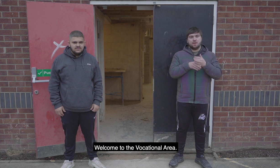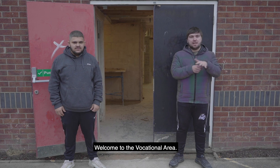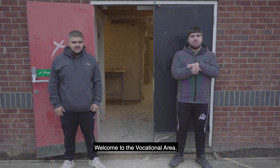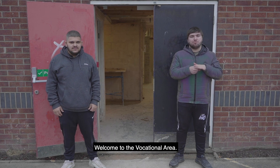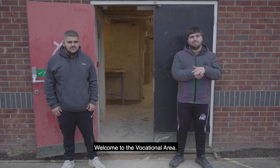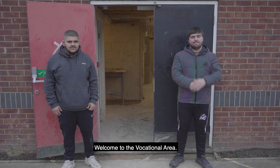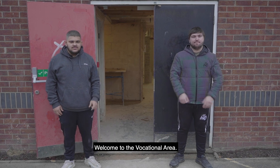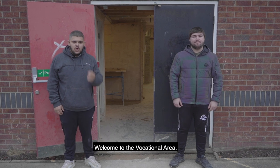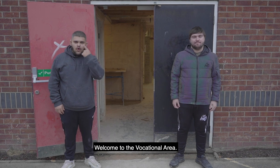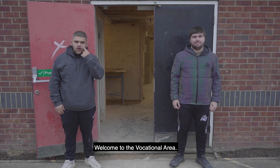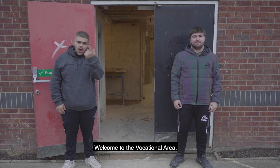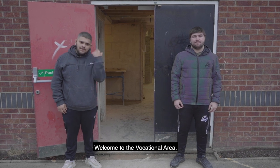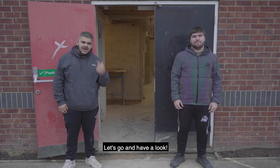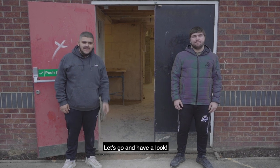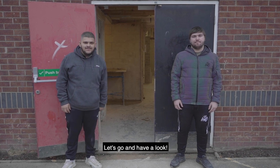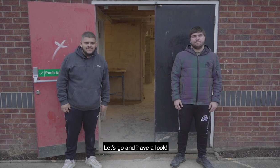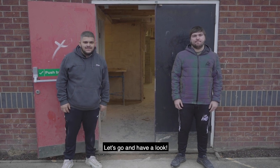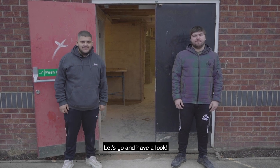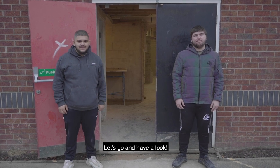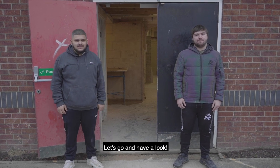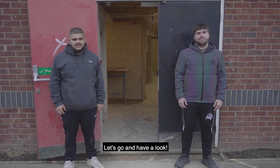Welcome to the Vocational Area. Let's go and have a look.